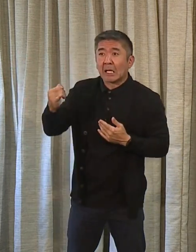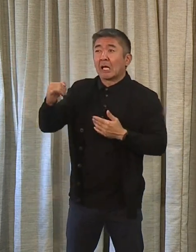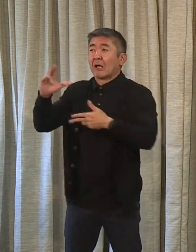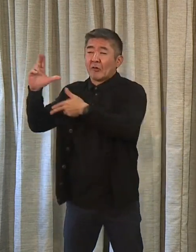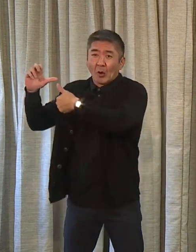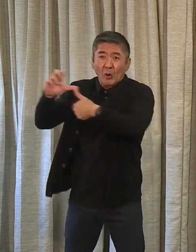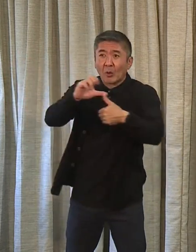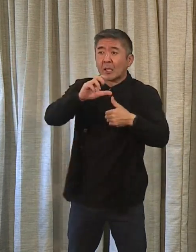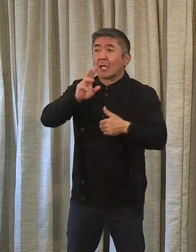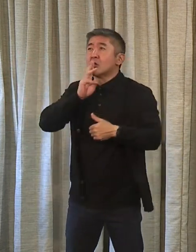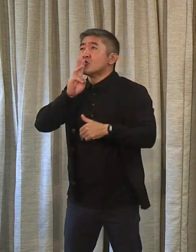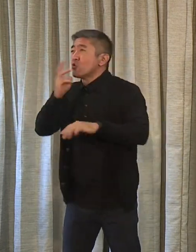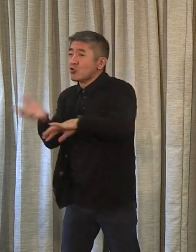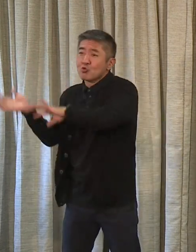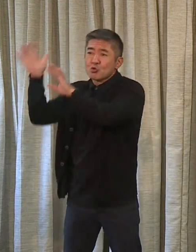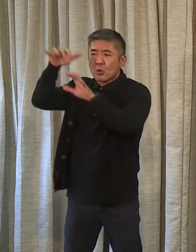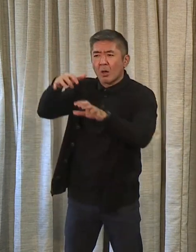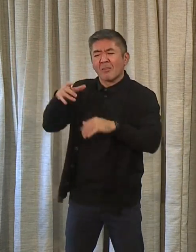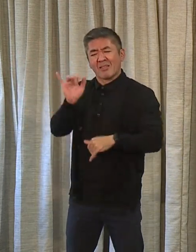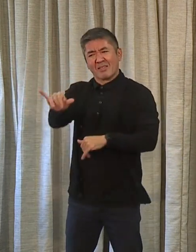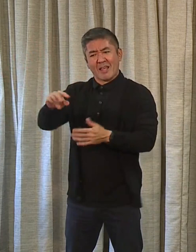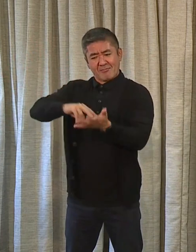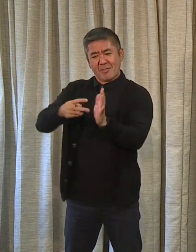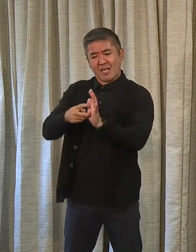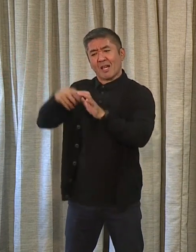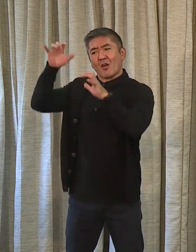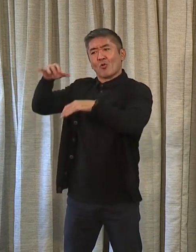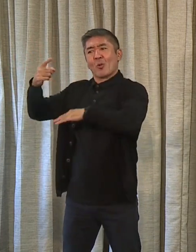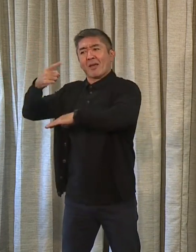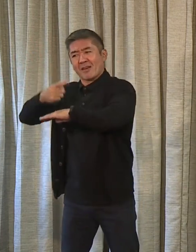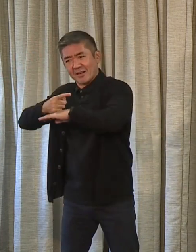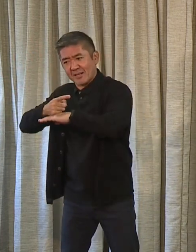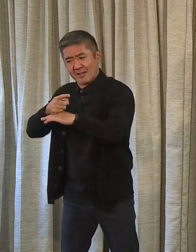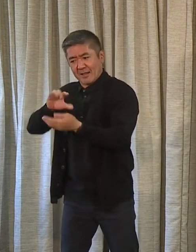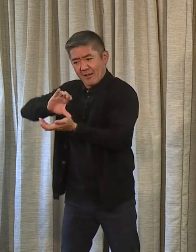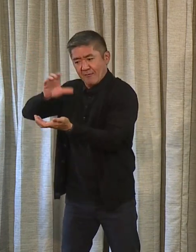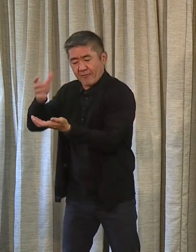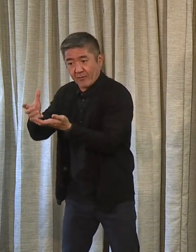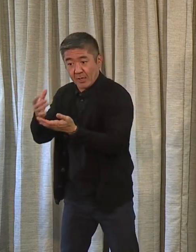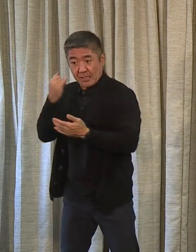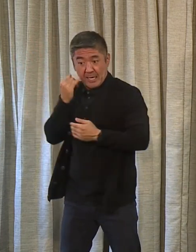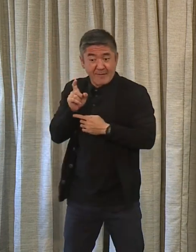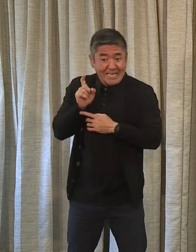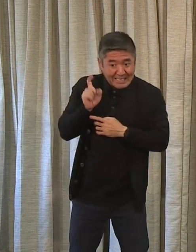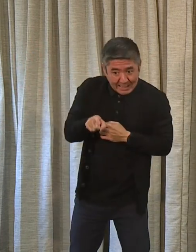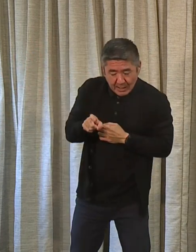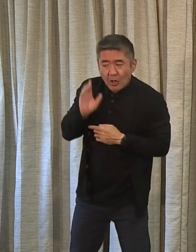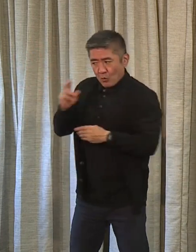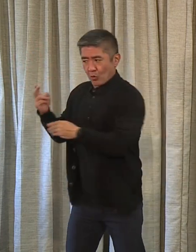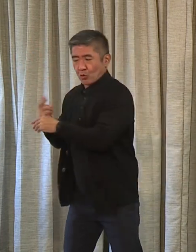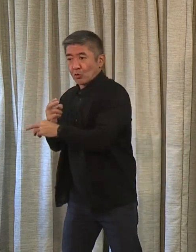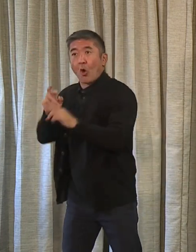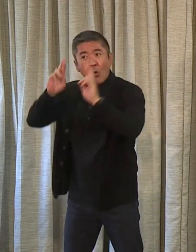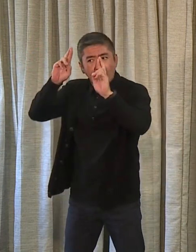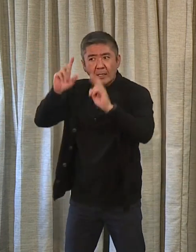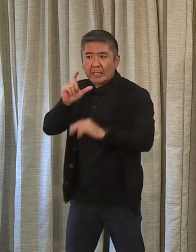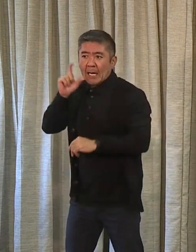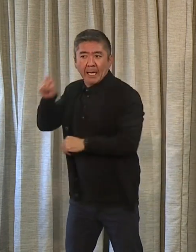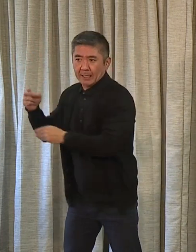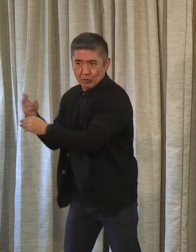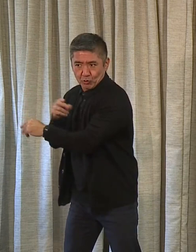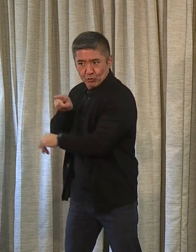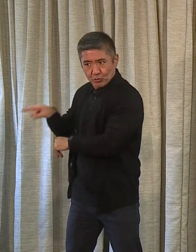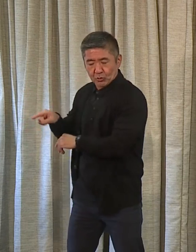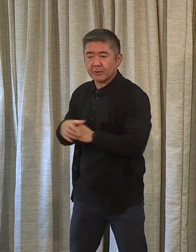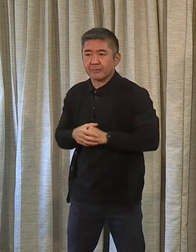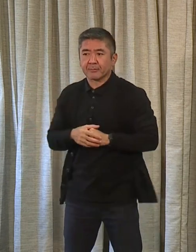or tsunami or whatever. That's what our rainy day fund is about. And we'll use it appropriately if we need to. And hopefully, we won't have to do it. This